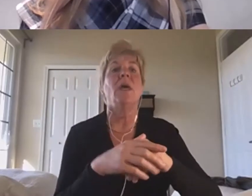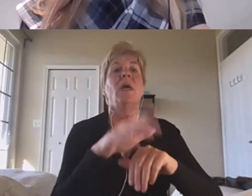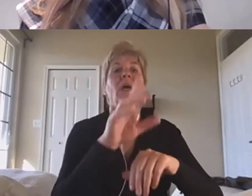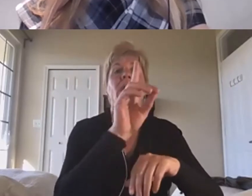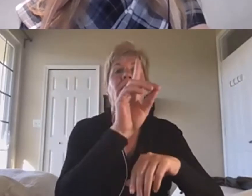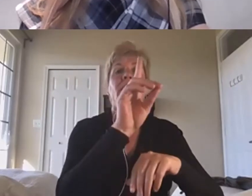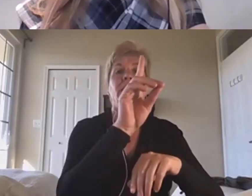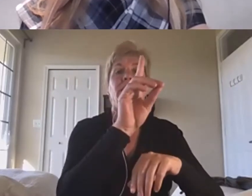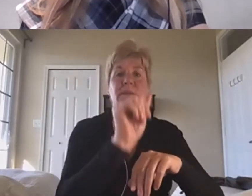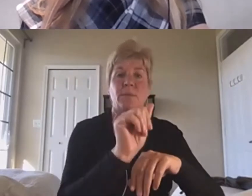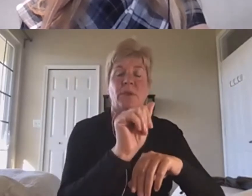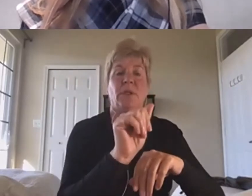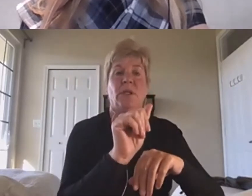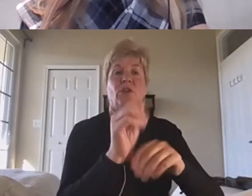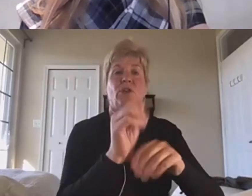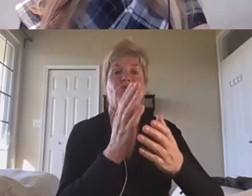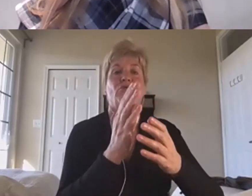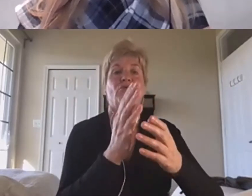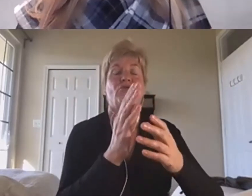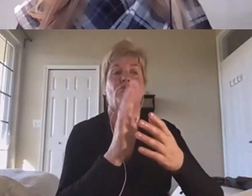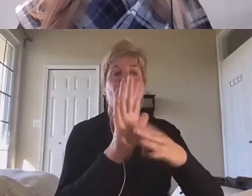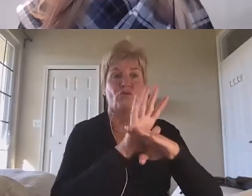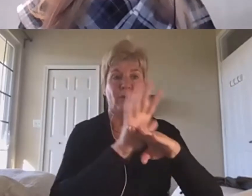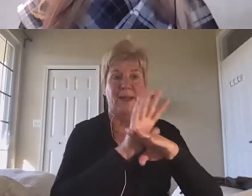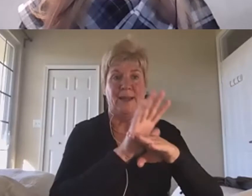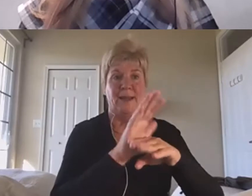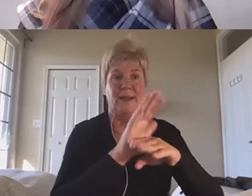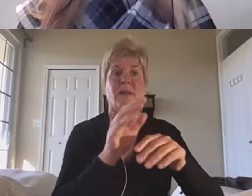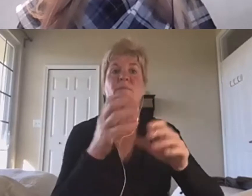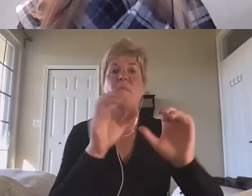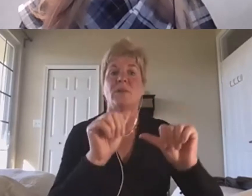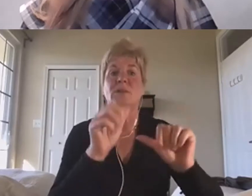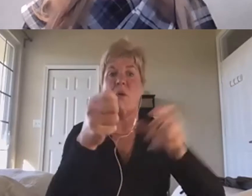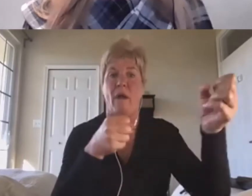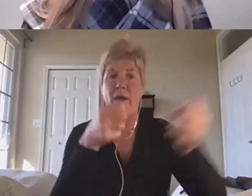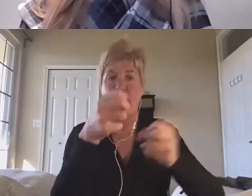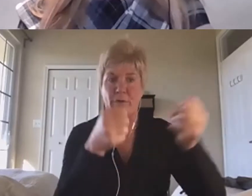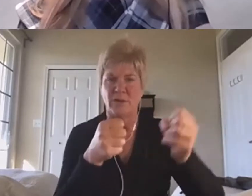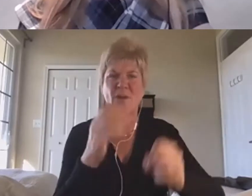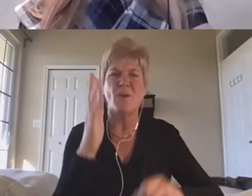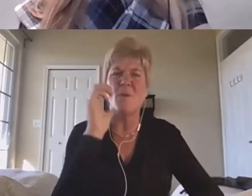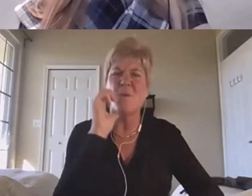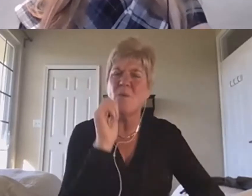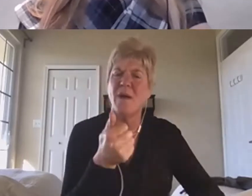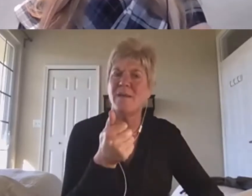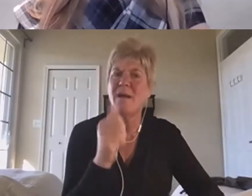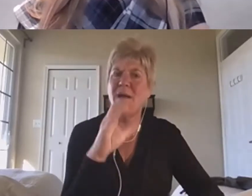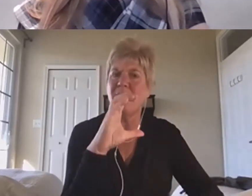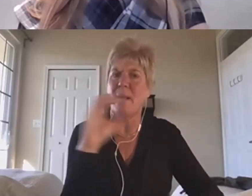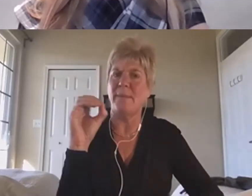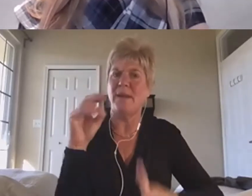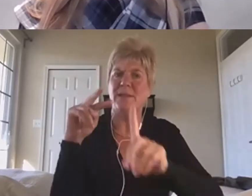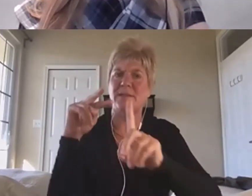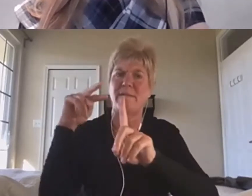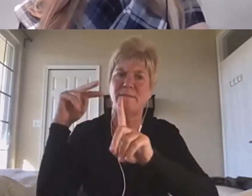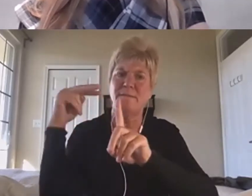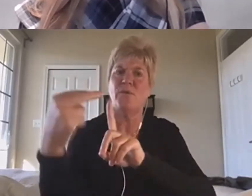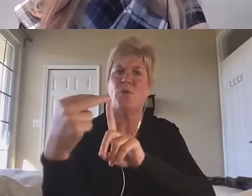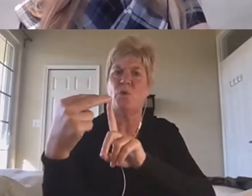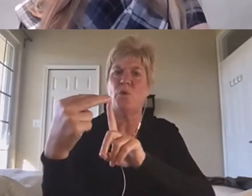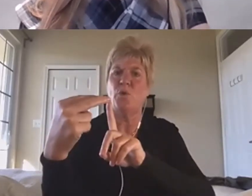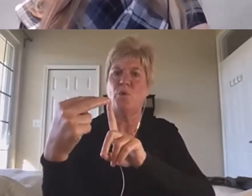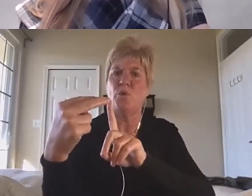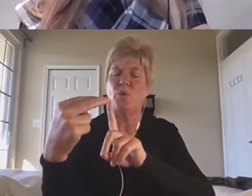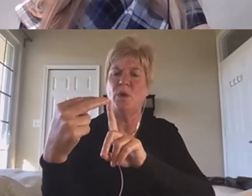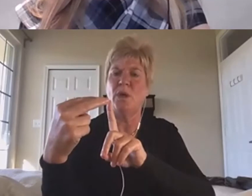candidates, why wouldn't you look at this as a way to really